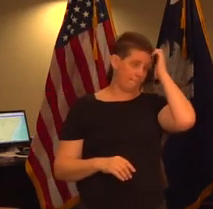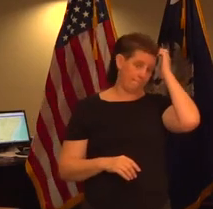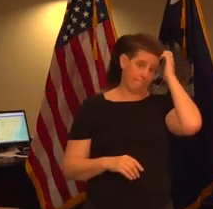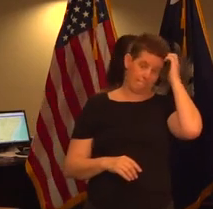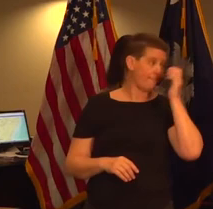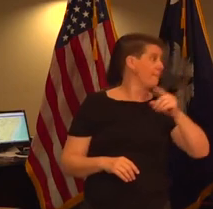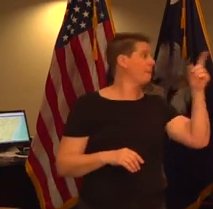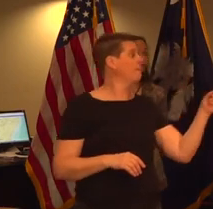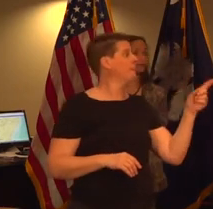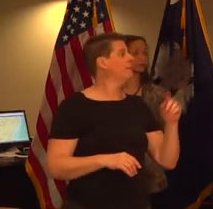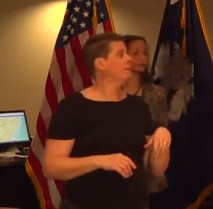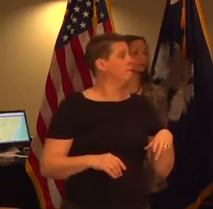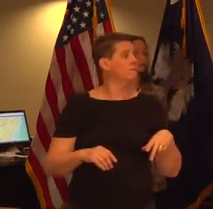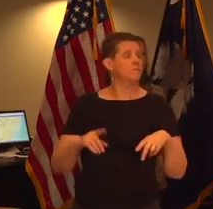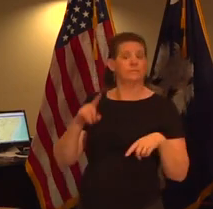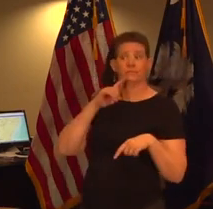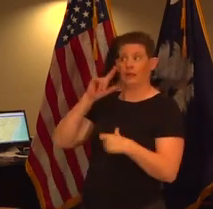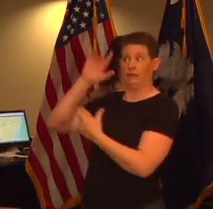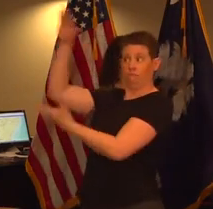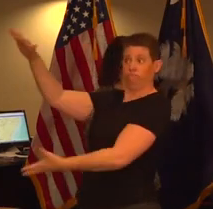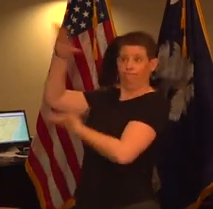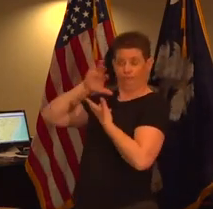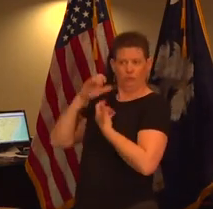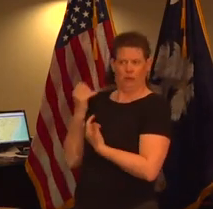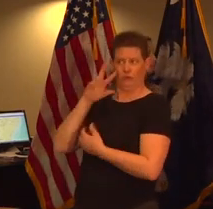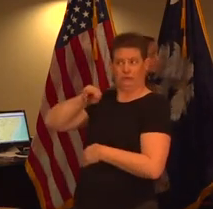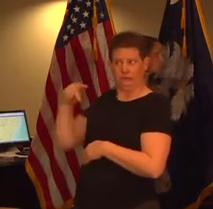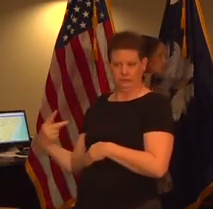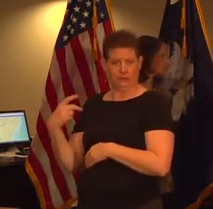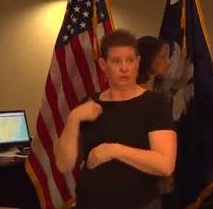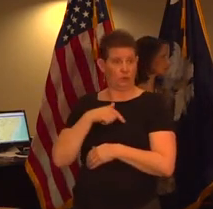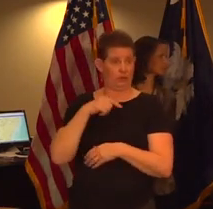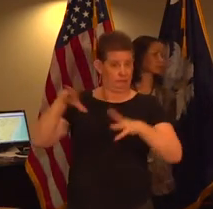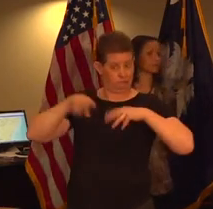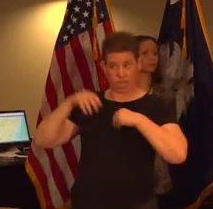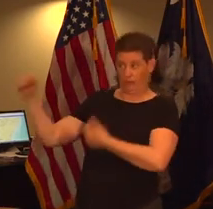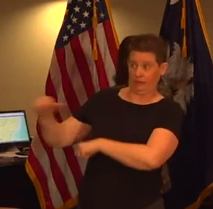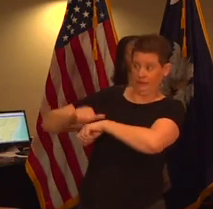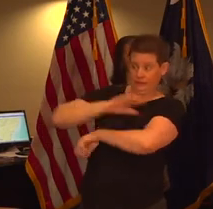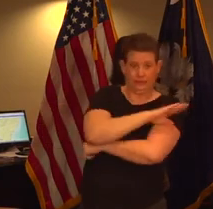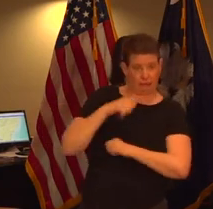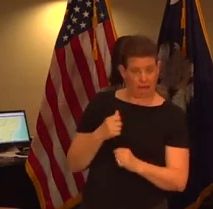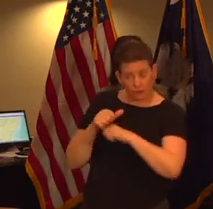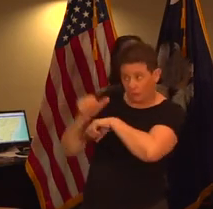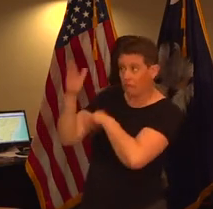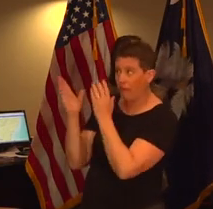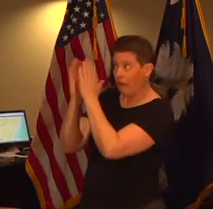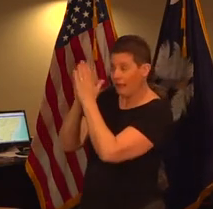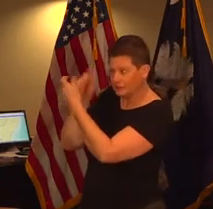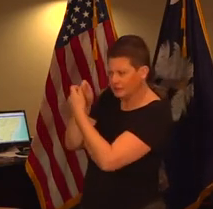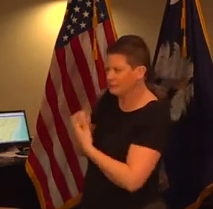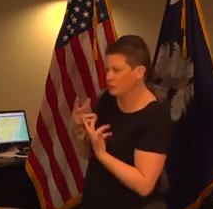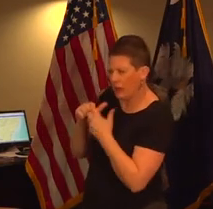next question with the stockpile you're waiting you said there's another shipment coming in are we just taking whatever they send us are we able to request specific things